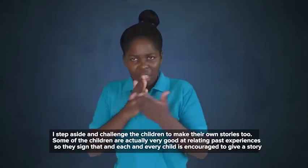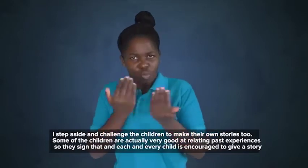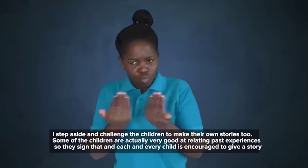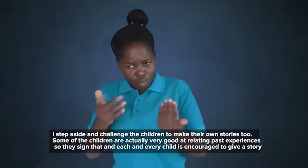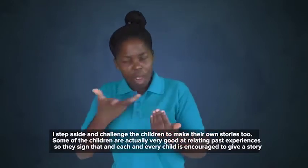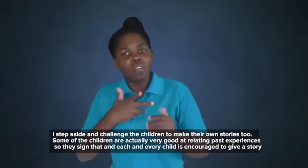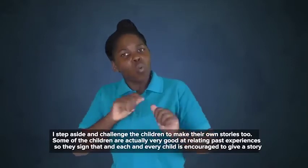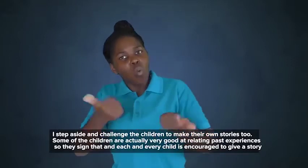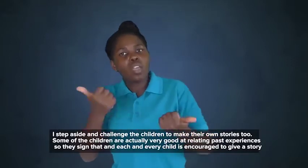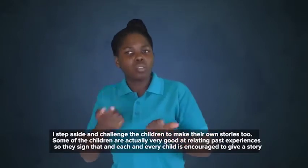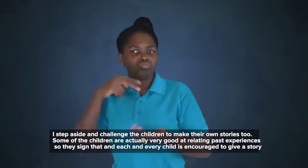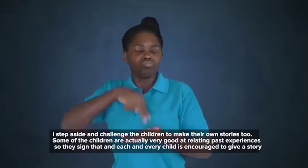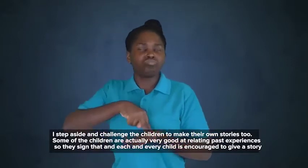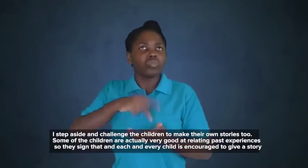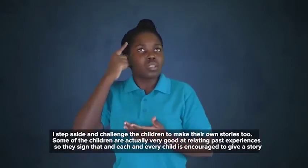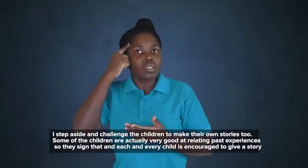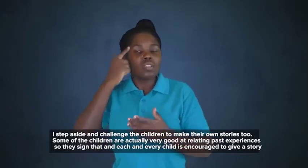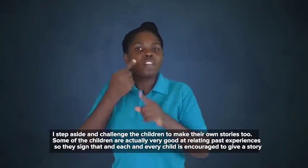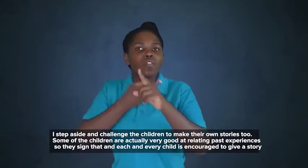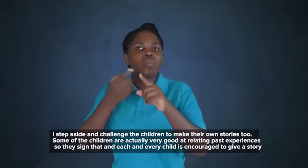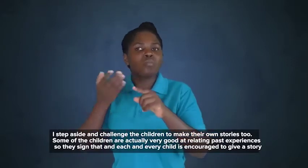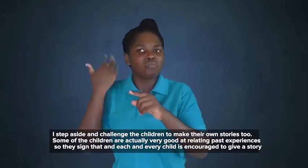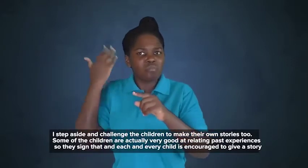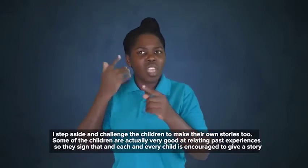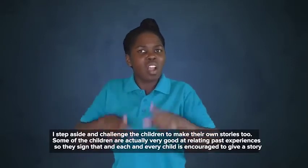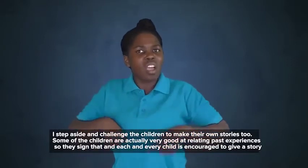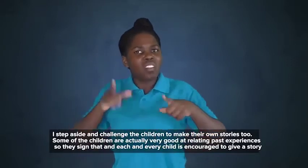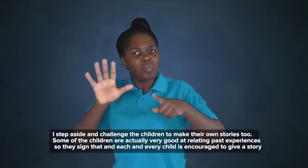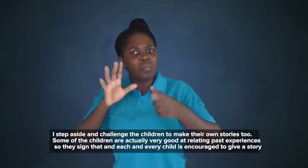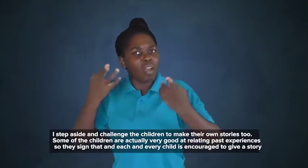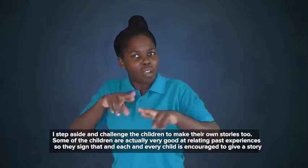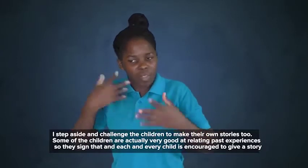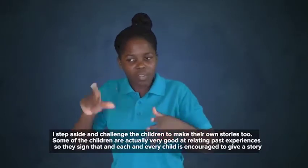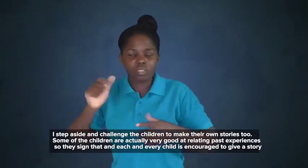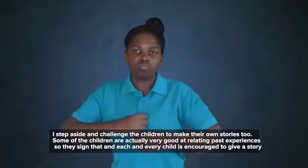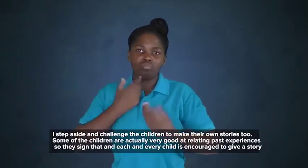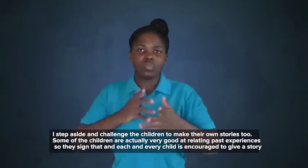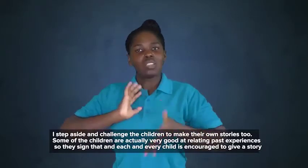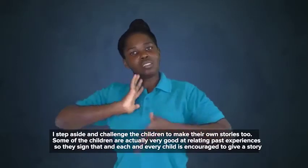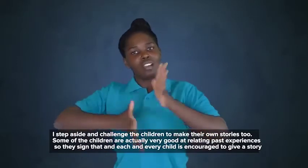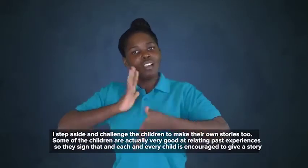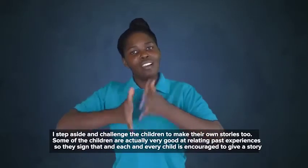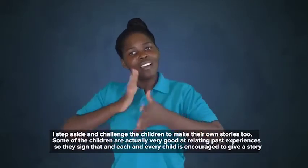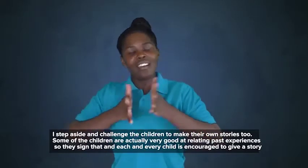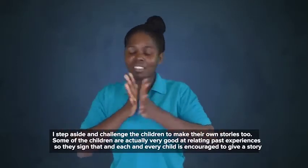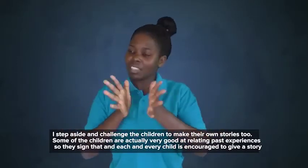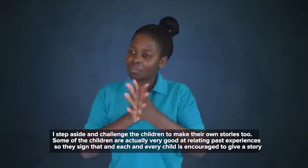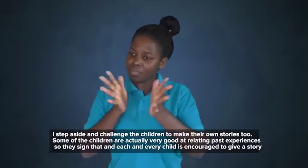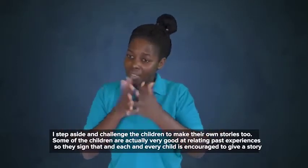make their own stories too. Some of the children are actually very good at relating past experiences.